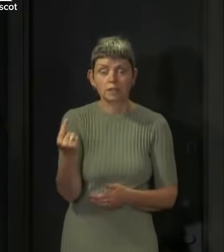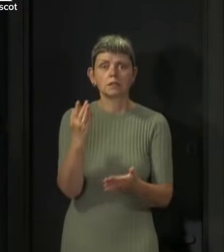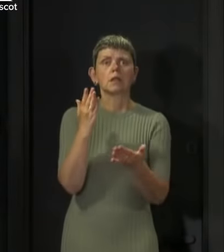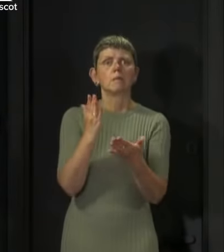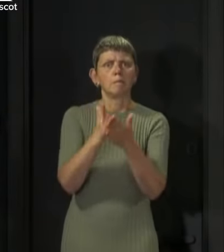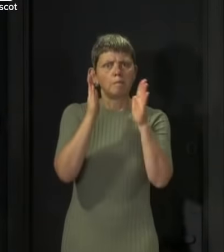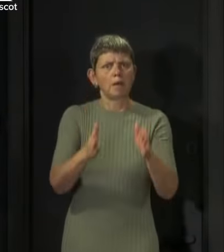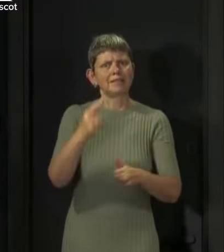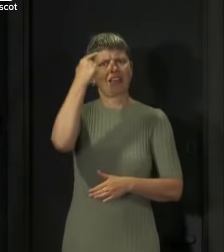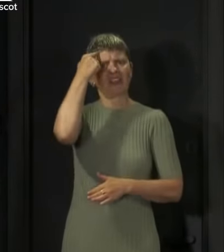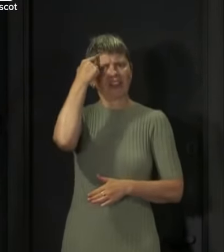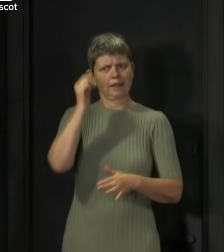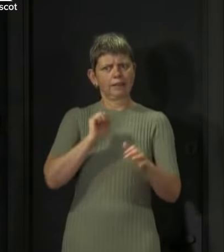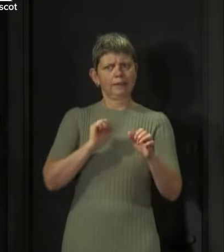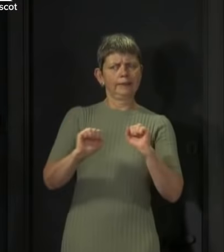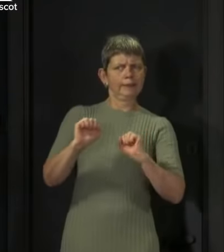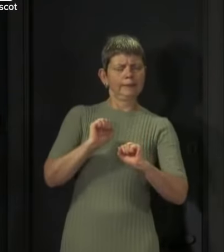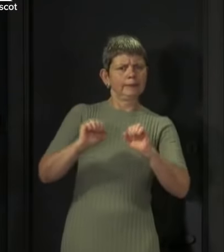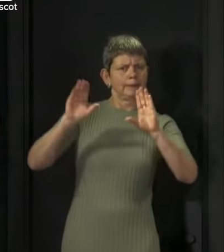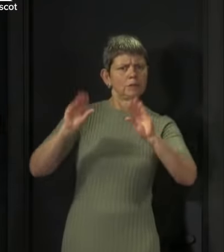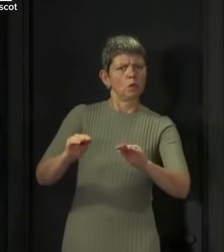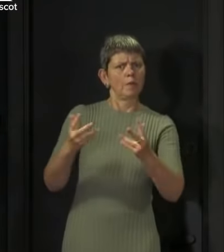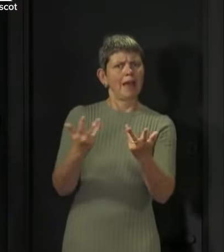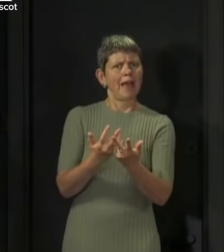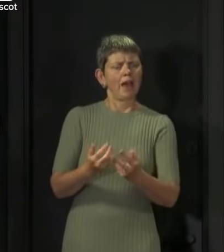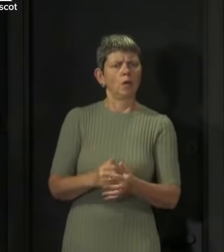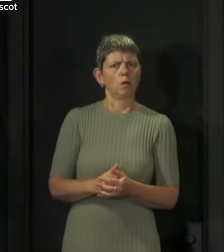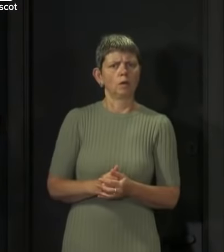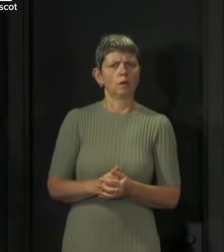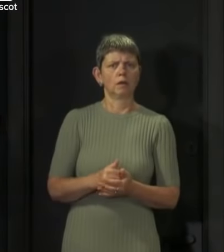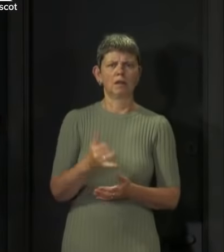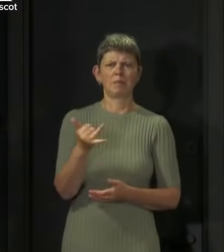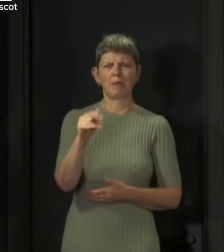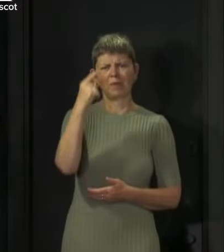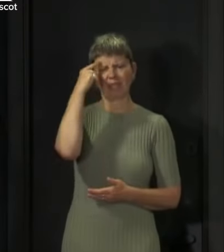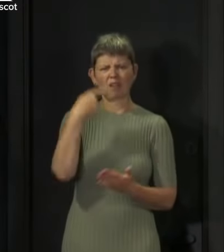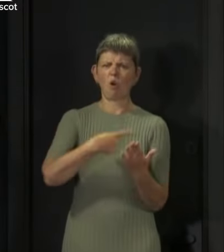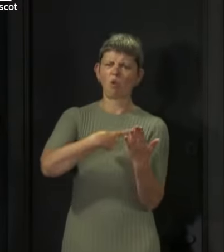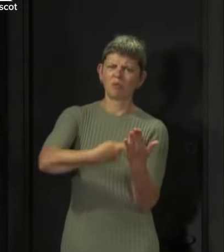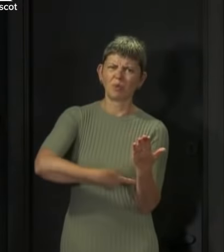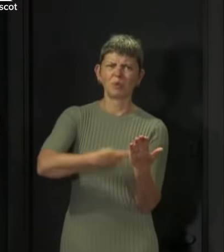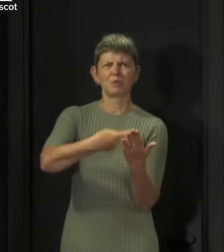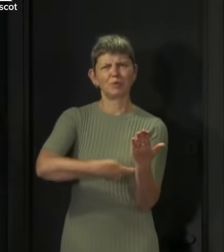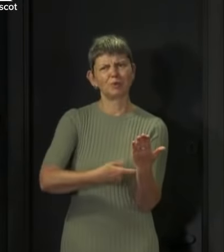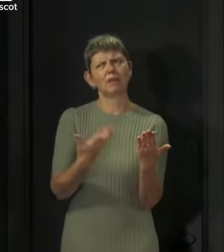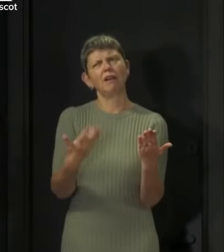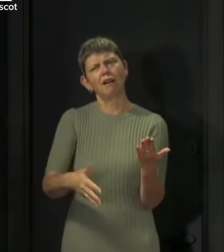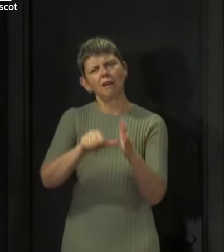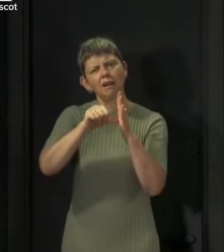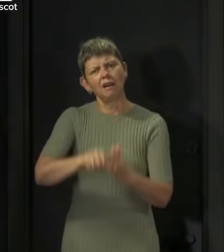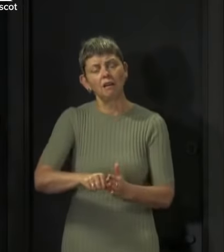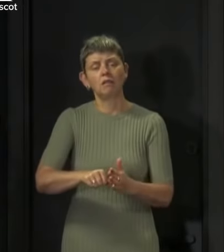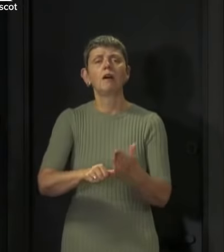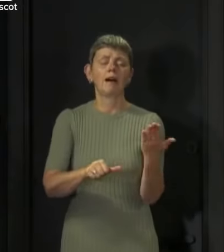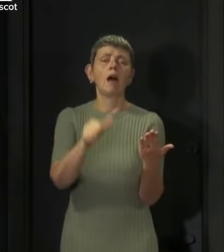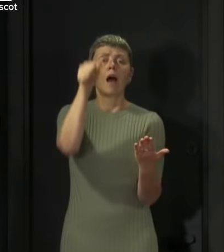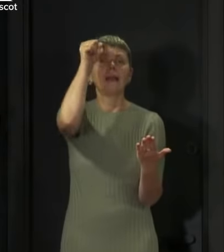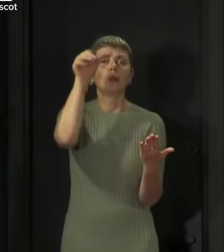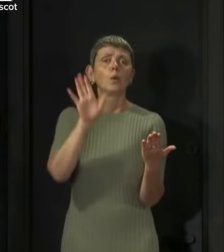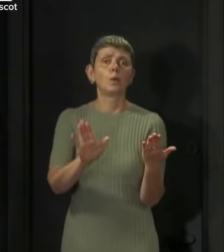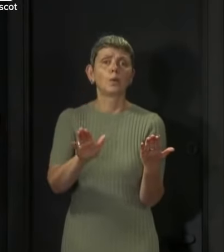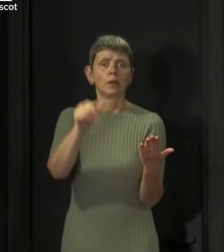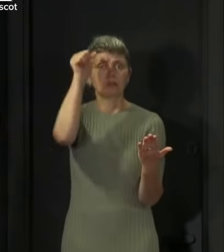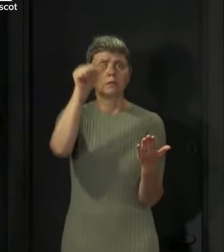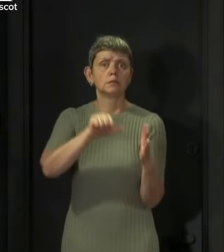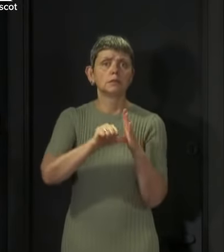So I know the kind of measures I've just outlined there seem really restrictive and they are really restrictive but I want to emphasise again that